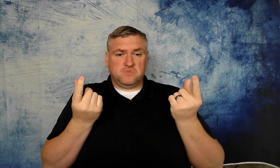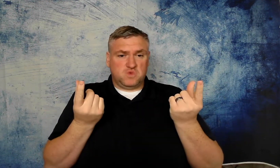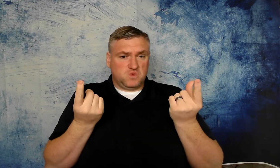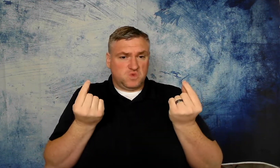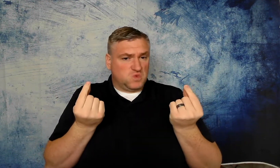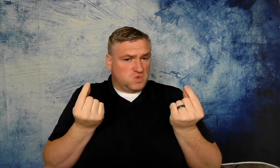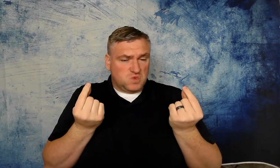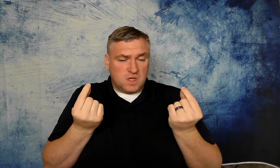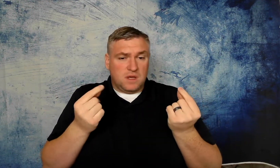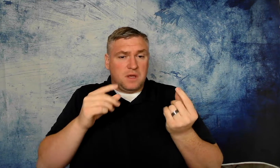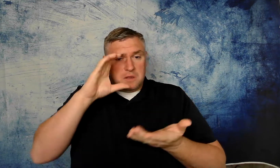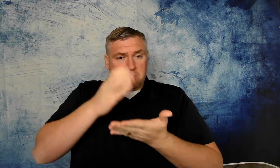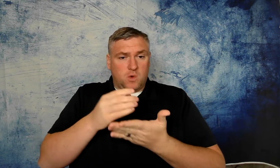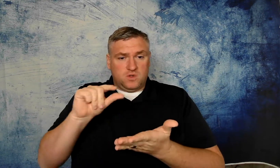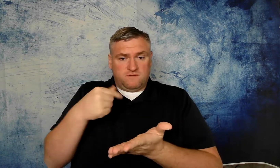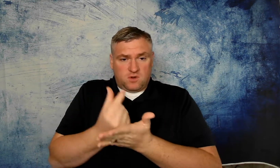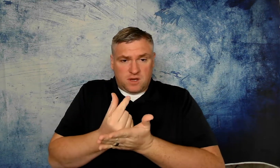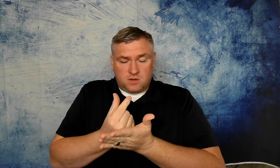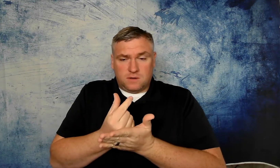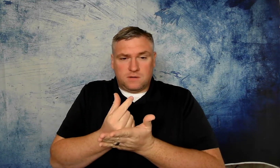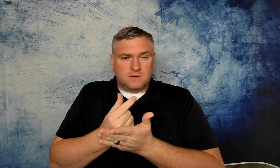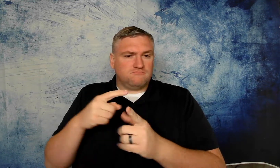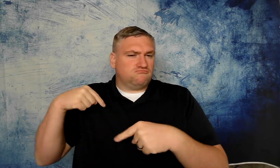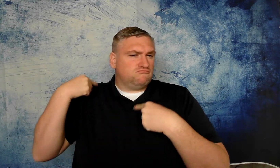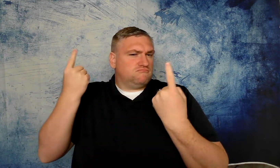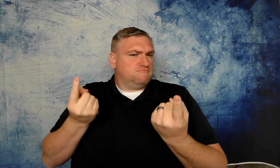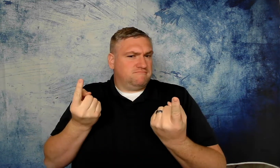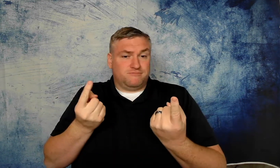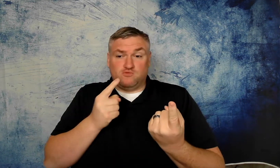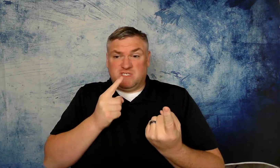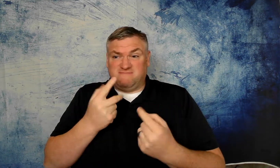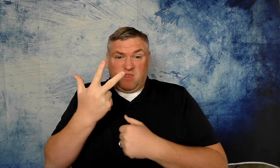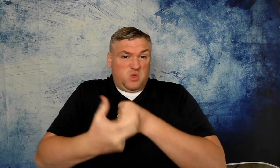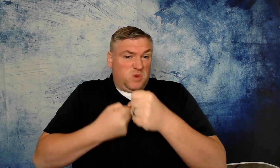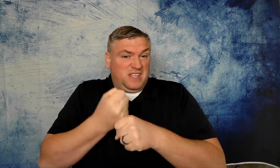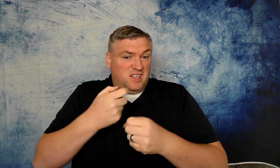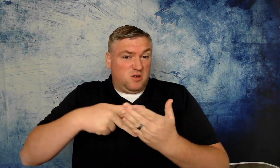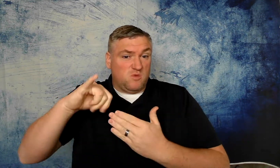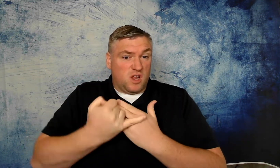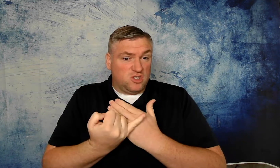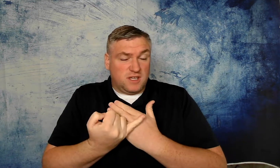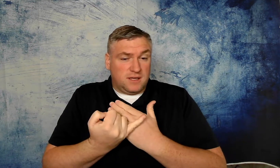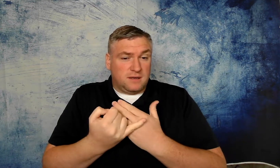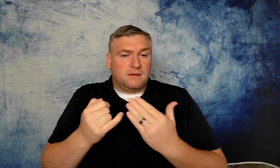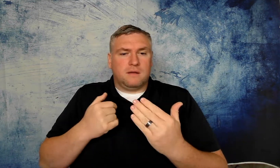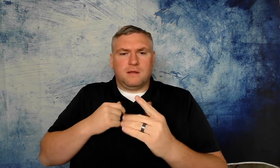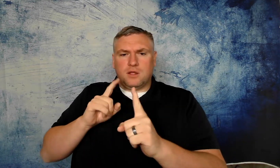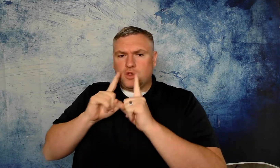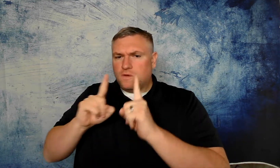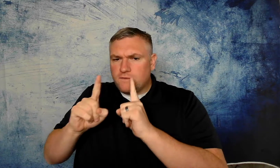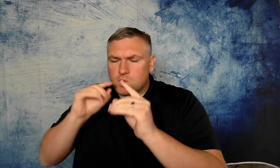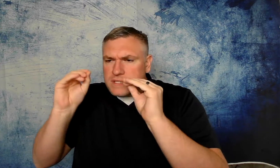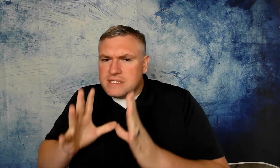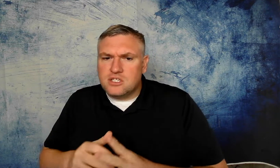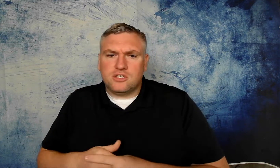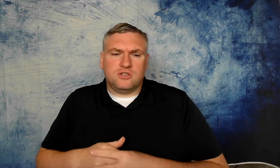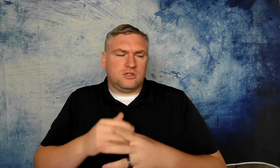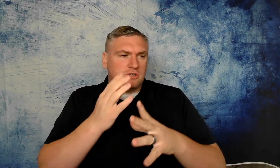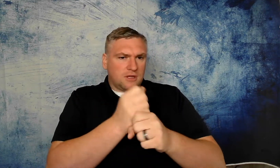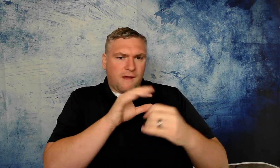so the portrait of a graduate has been a three-year project we've interviewed